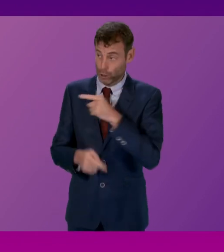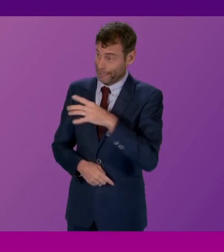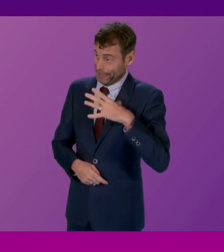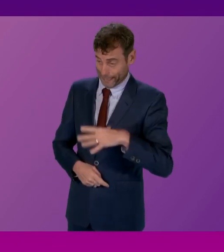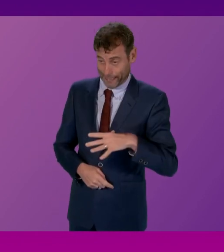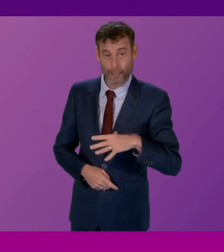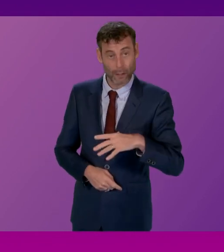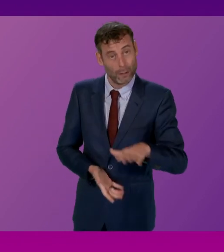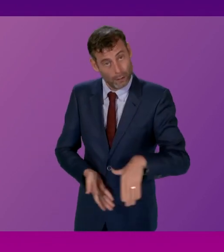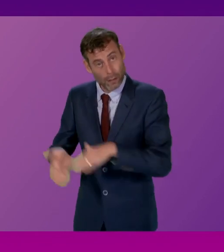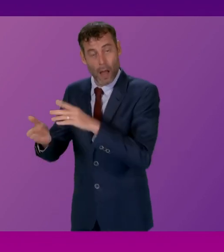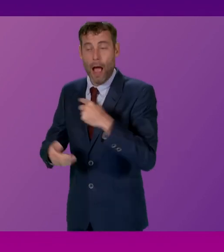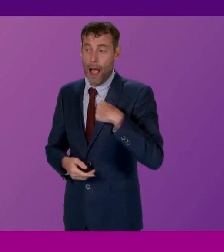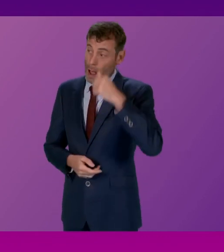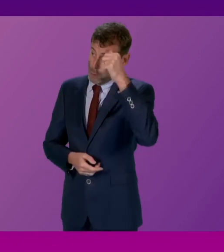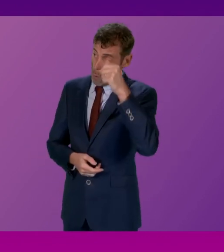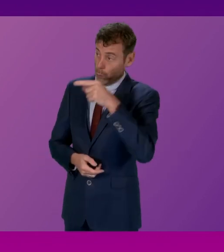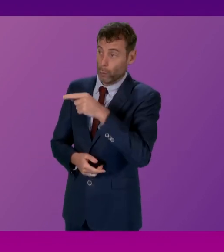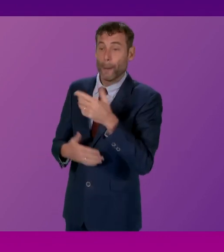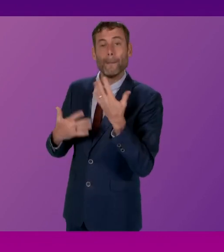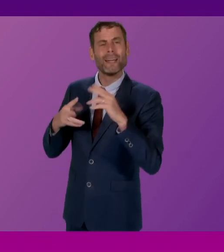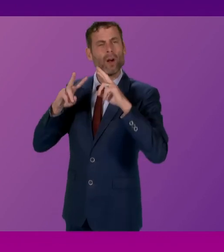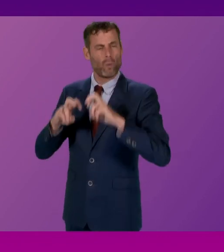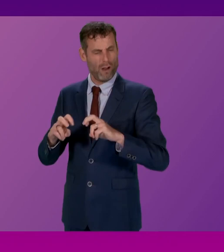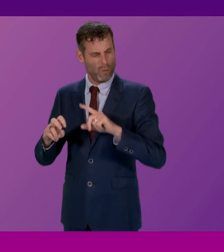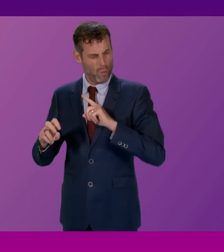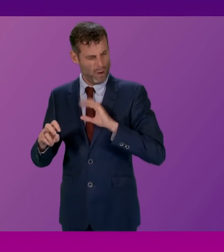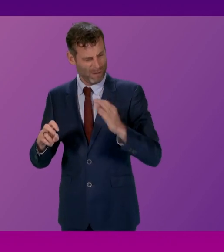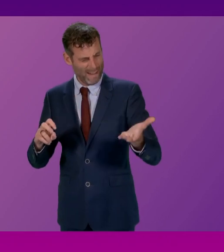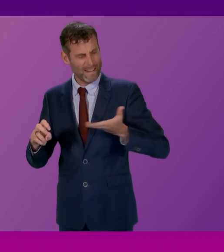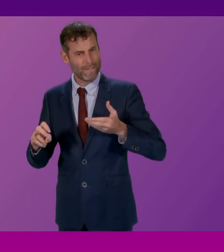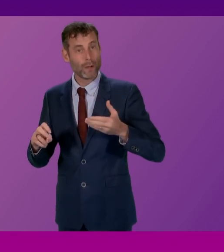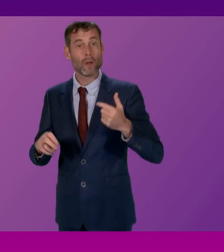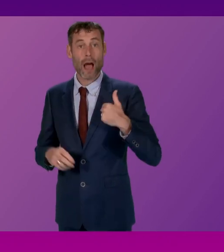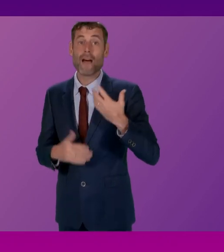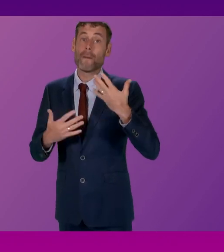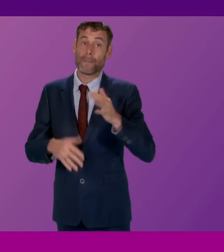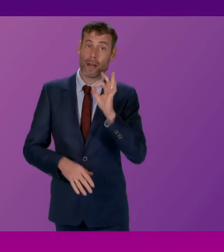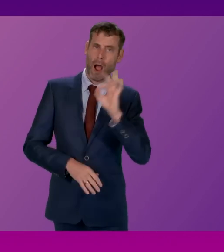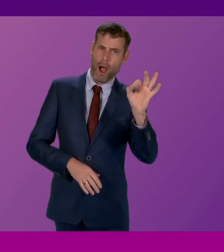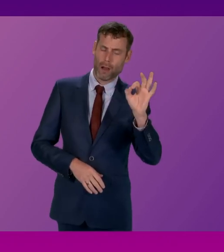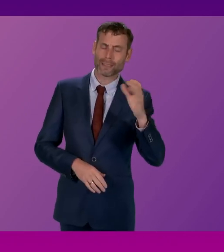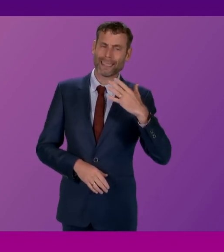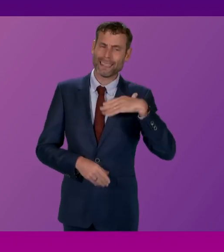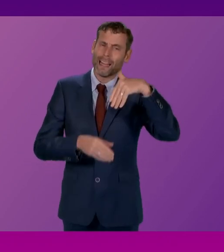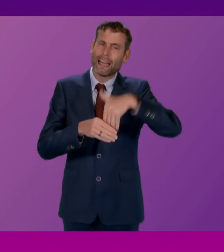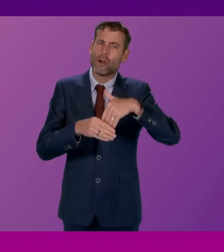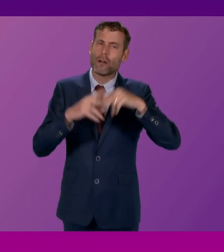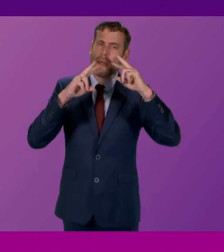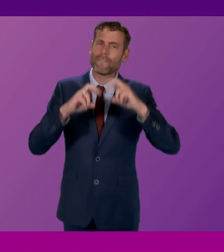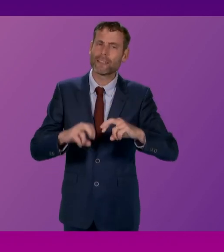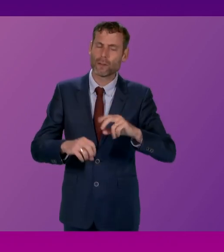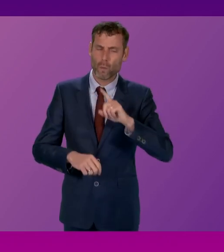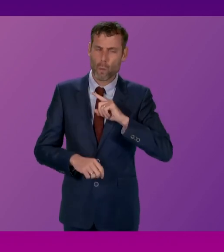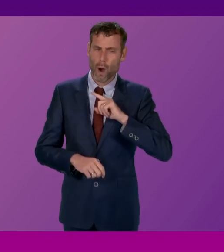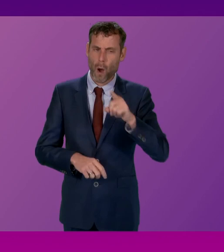note the concerns that were raised this morning. Therefore, I've asked the Solicitor General just this morning to internally investigate whether there, of course, are